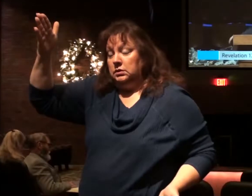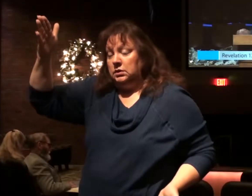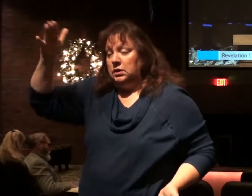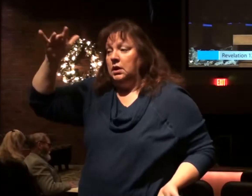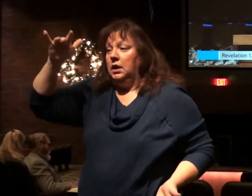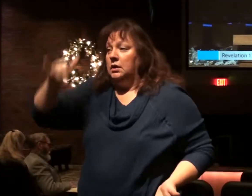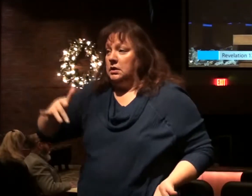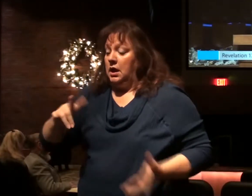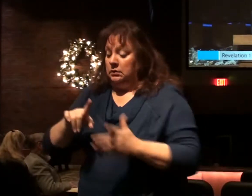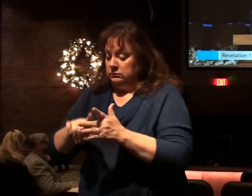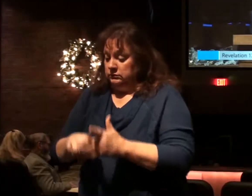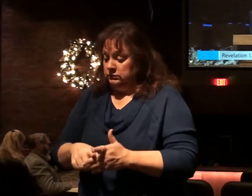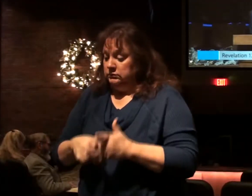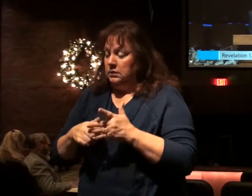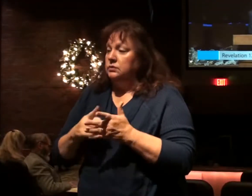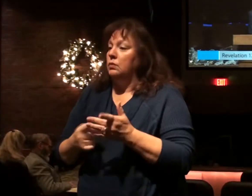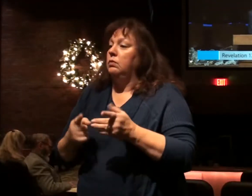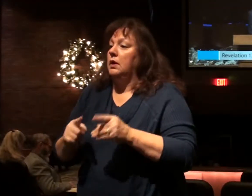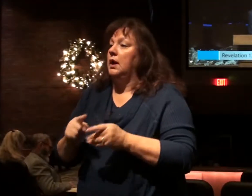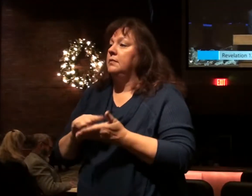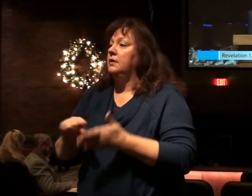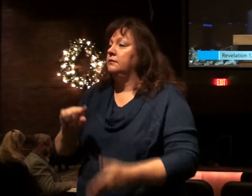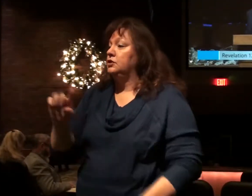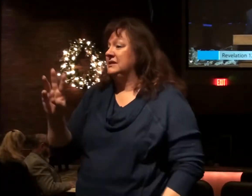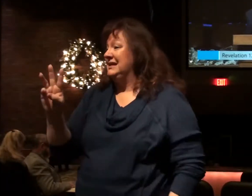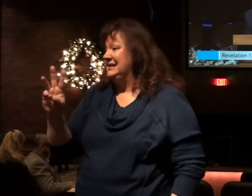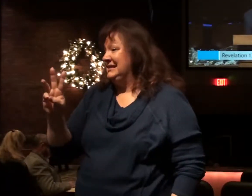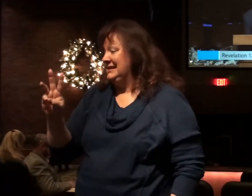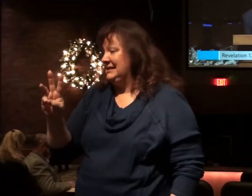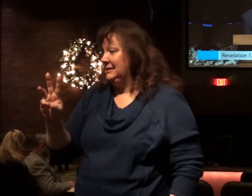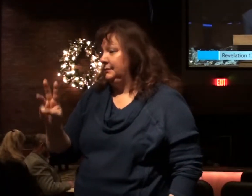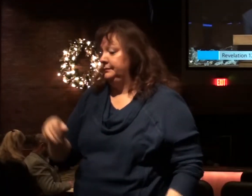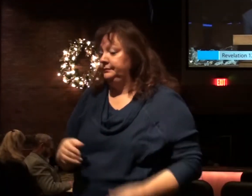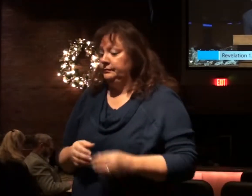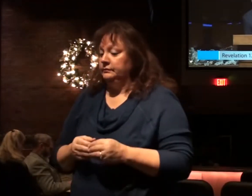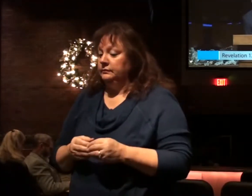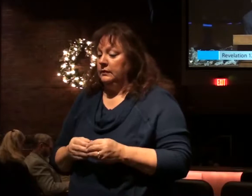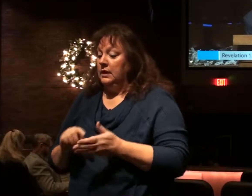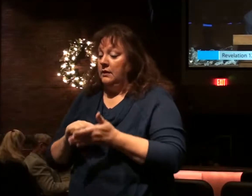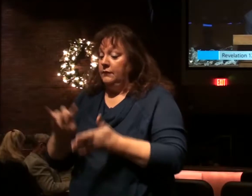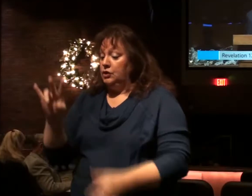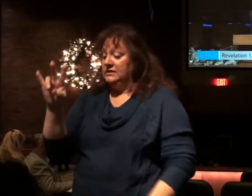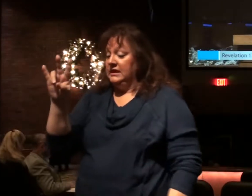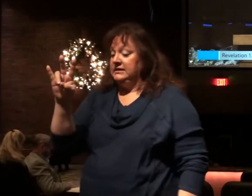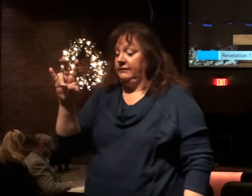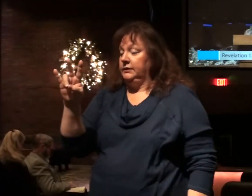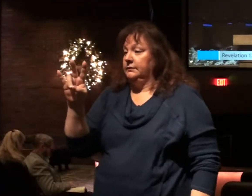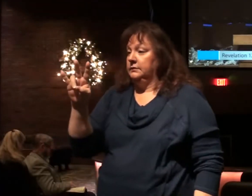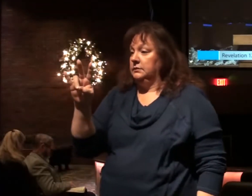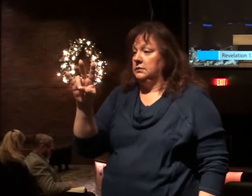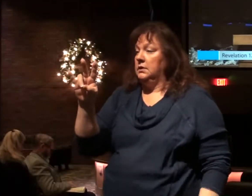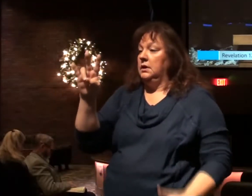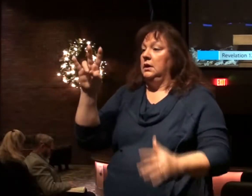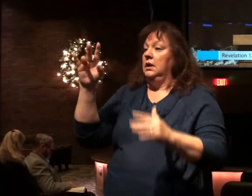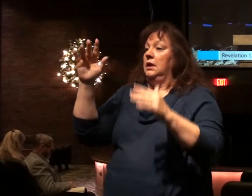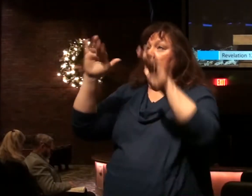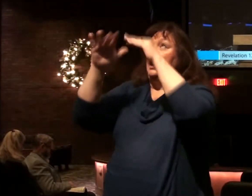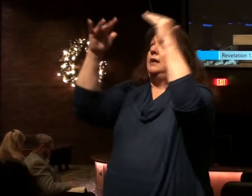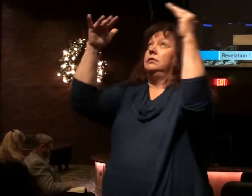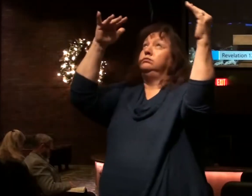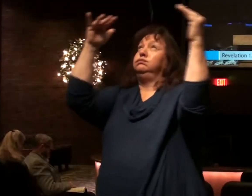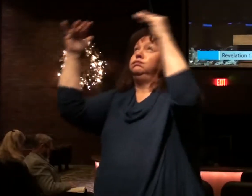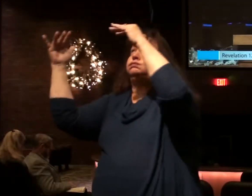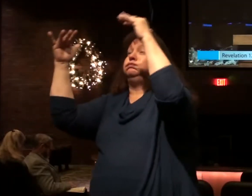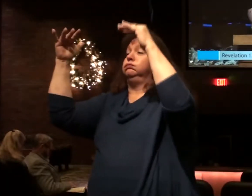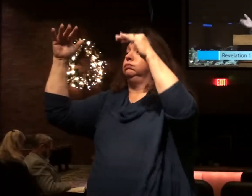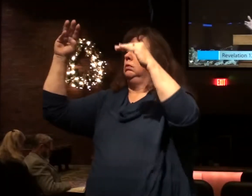that precipitates what happens in verse 6. In verse 7, there was war in heaven. Michael